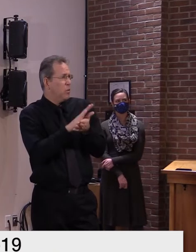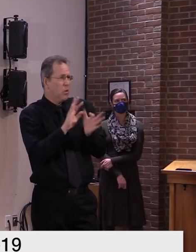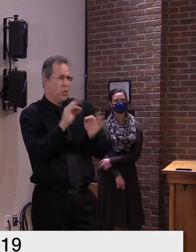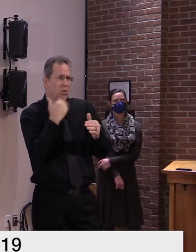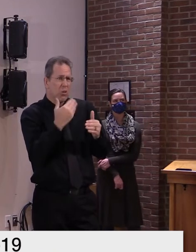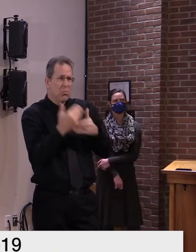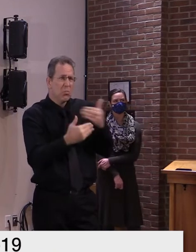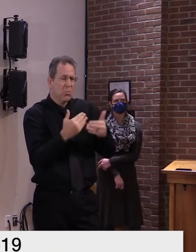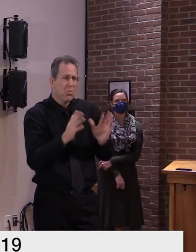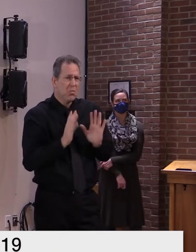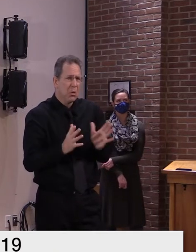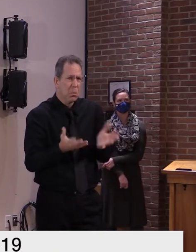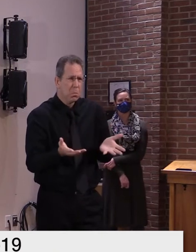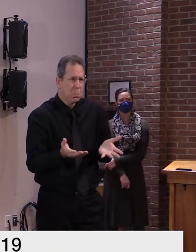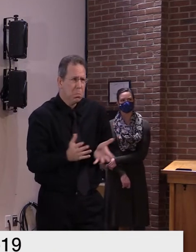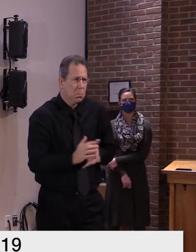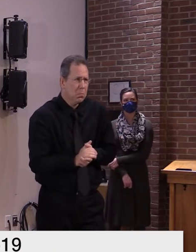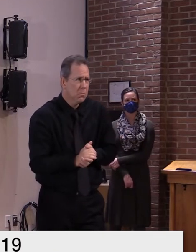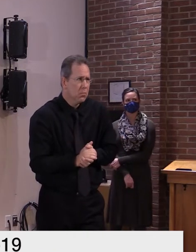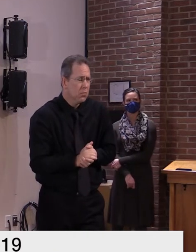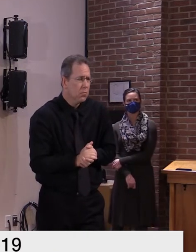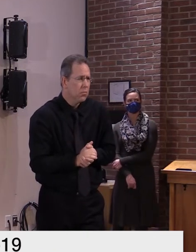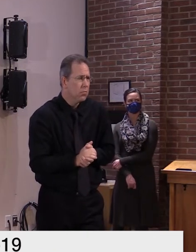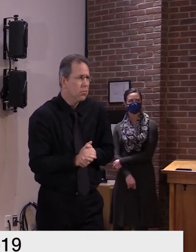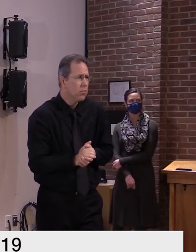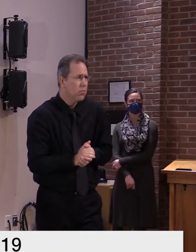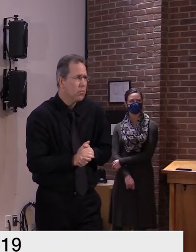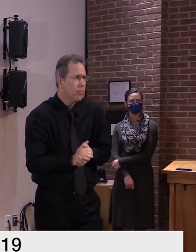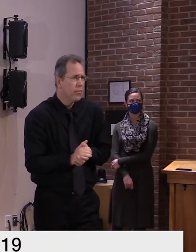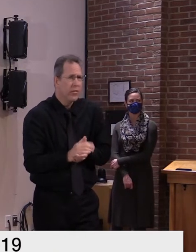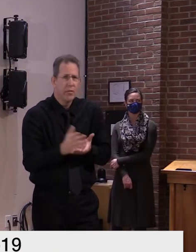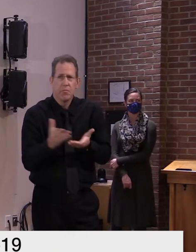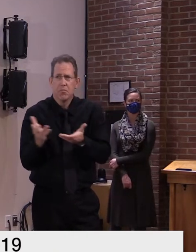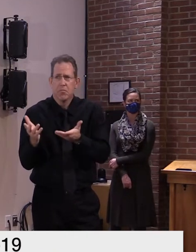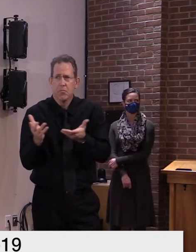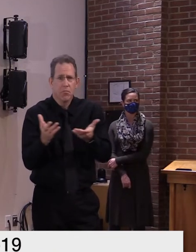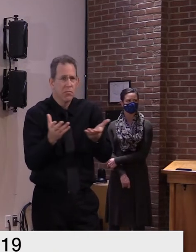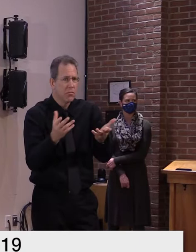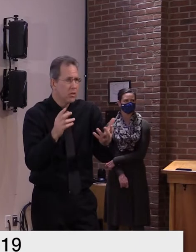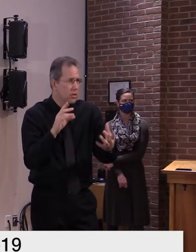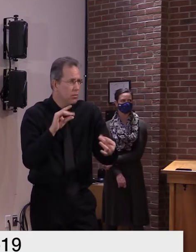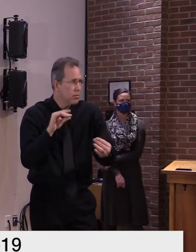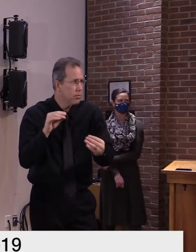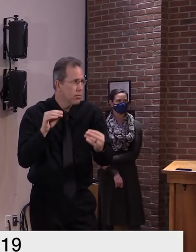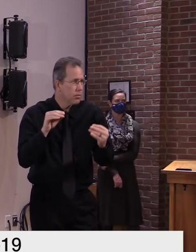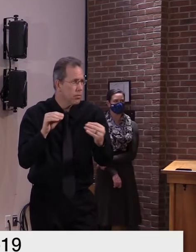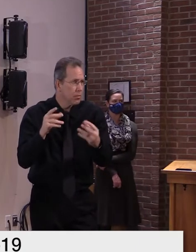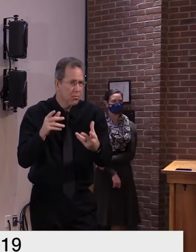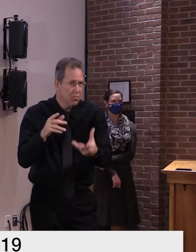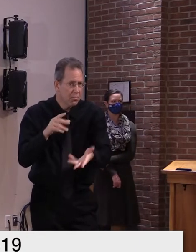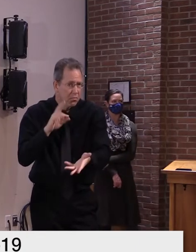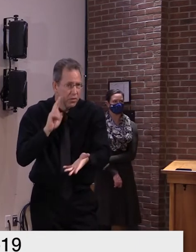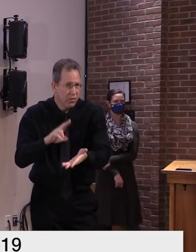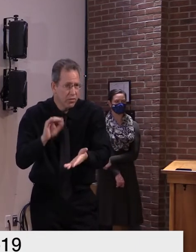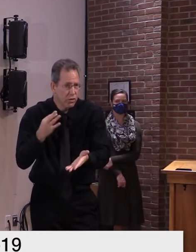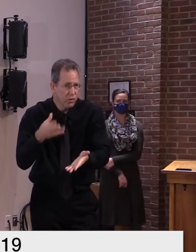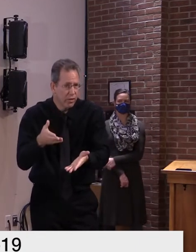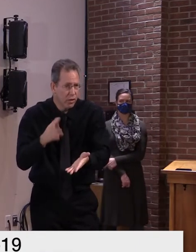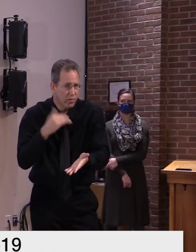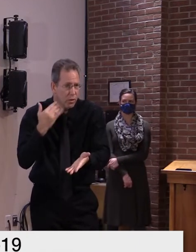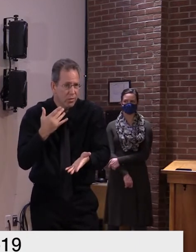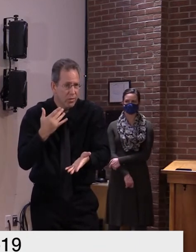outbreaks and so forth so uh secretary french on the line no okay okay